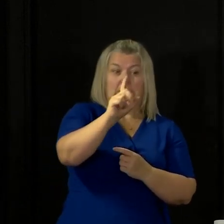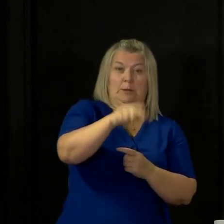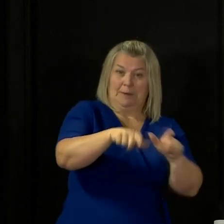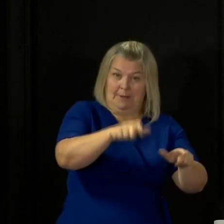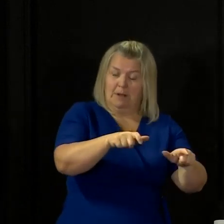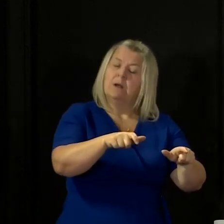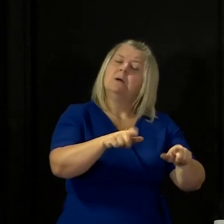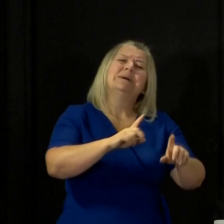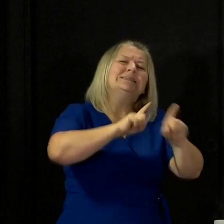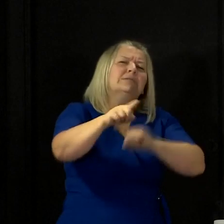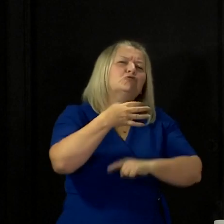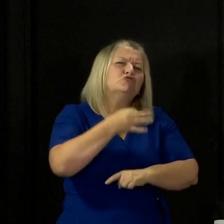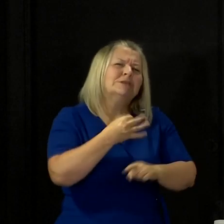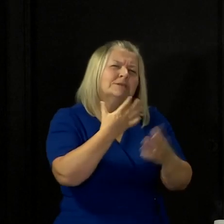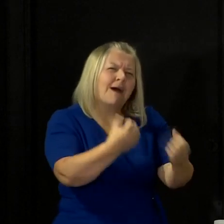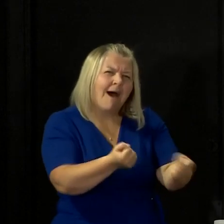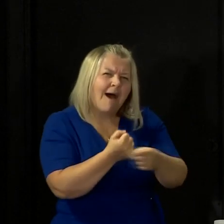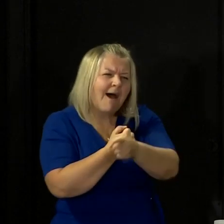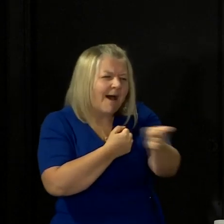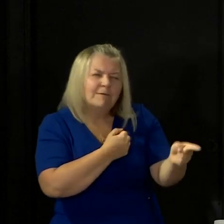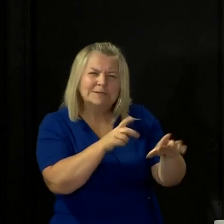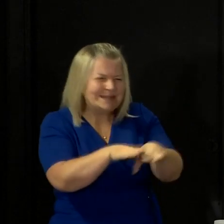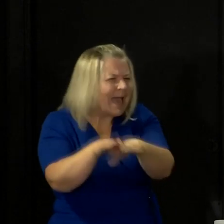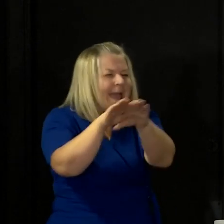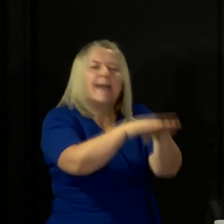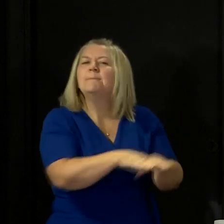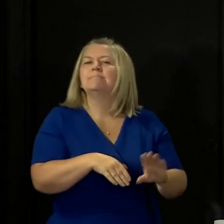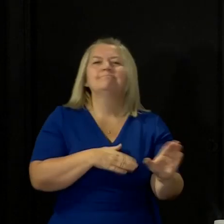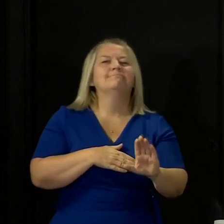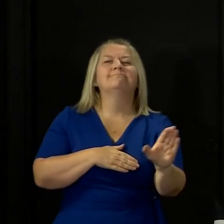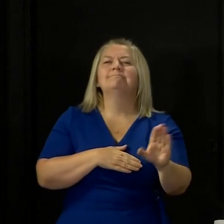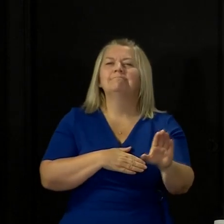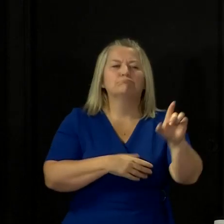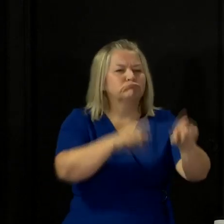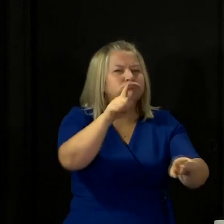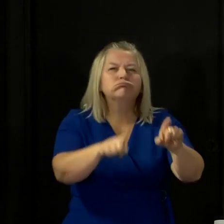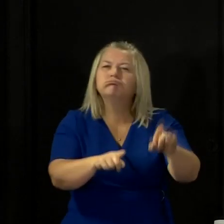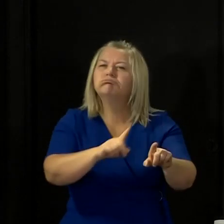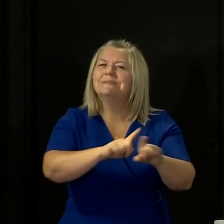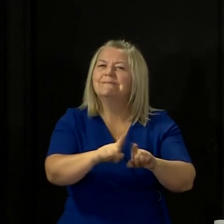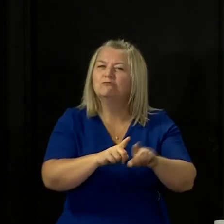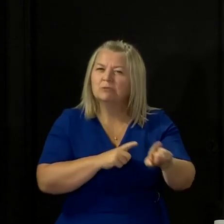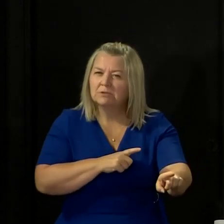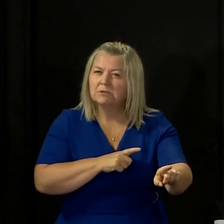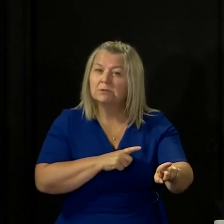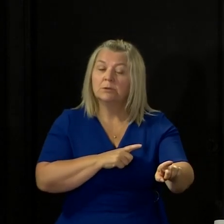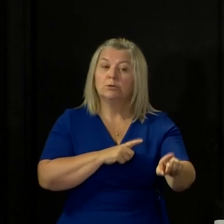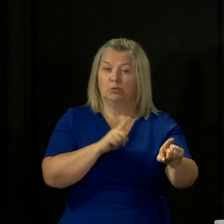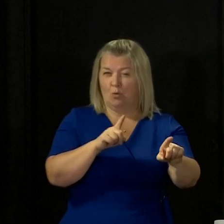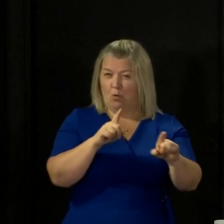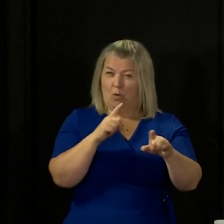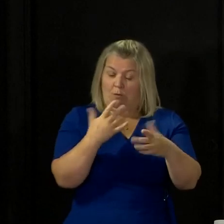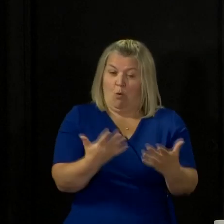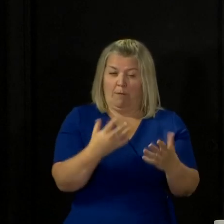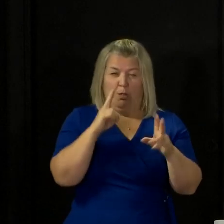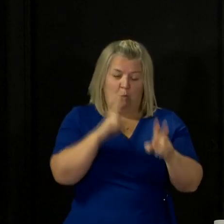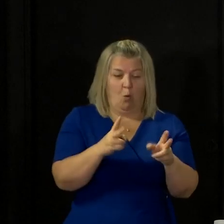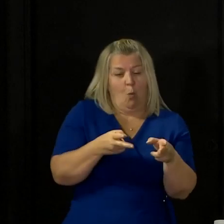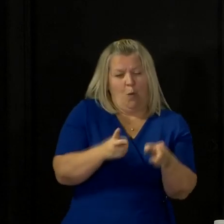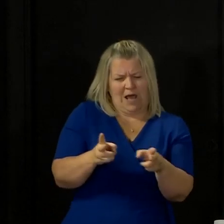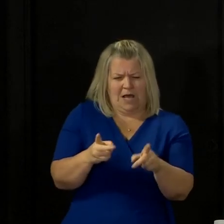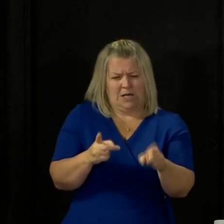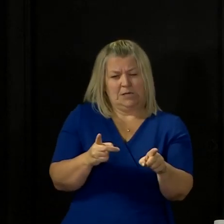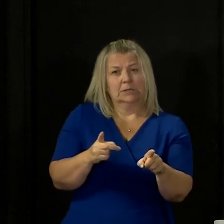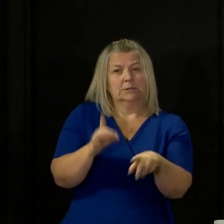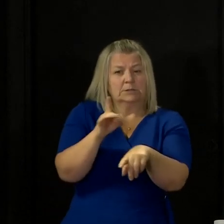So we're working to develop tools that will allow you and your clinicians to take into account your specific condition and also other factors